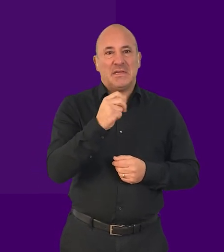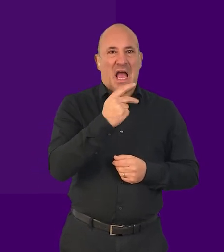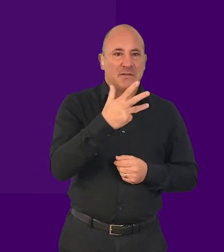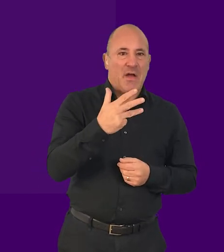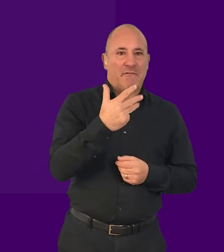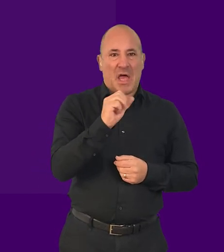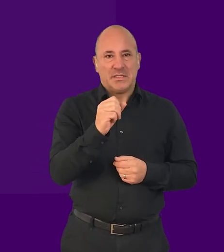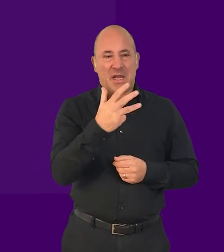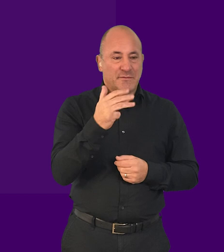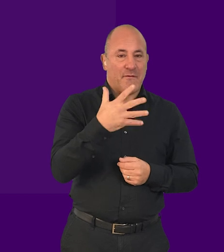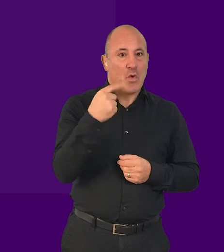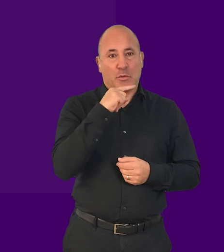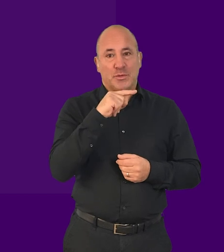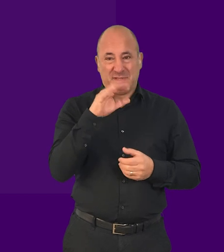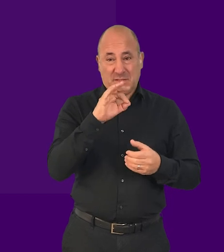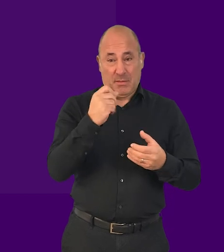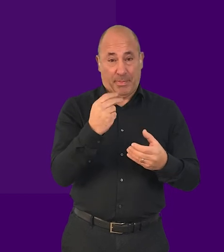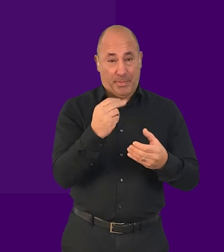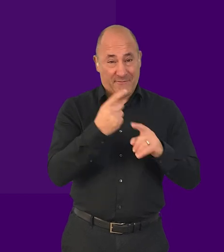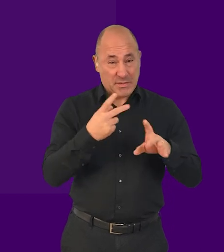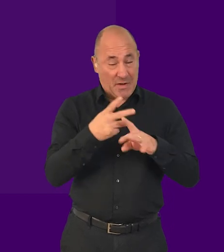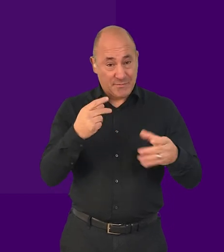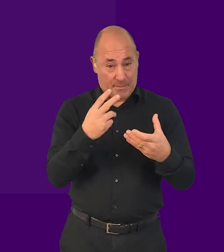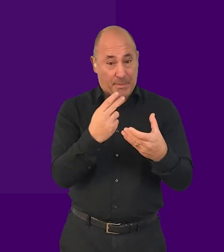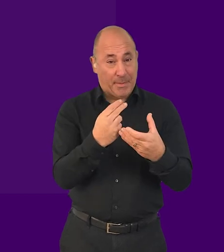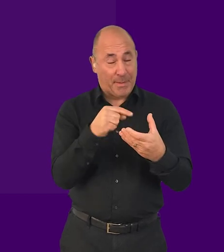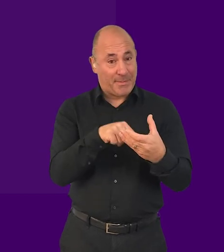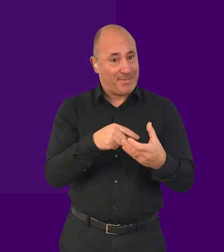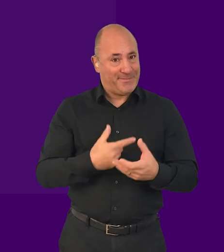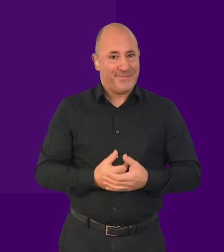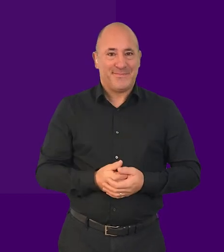85%, 90%, 95%, 100%.